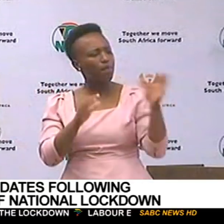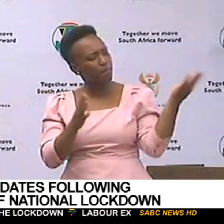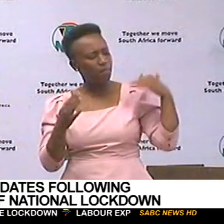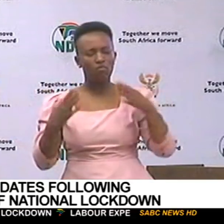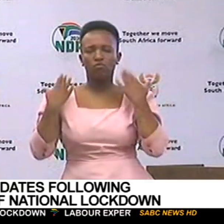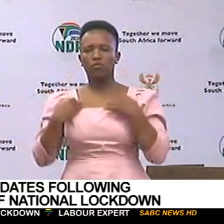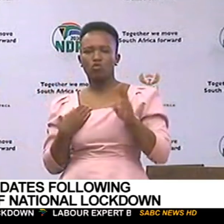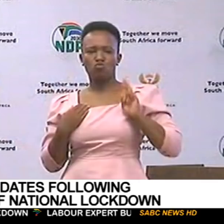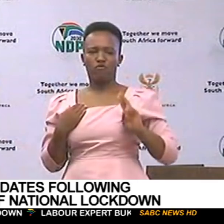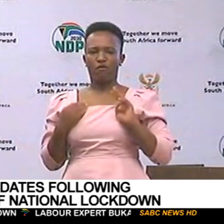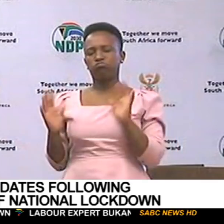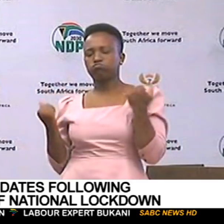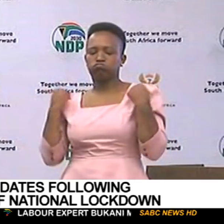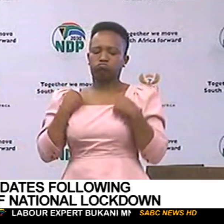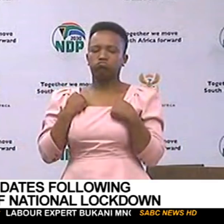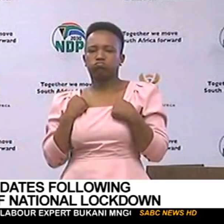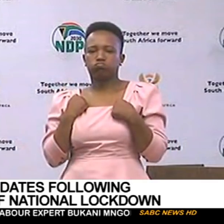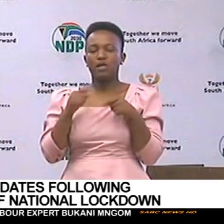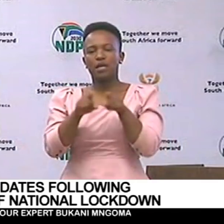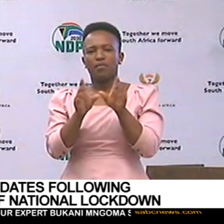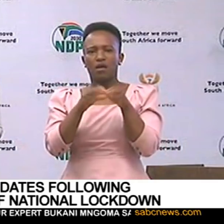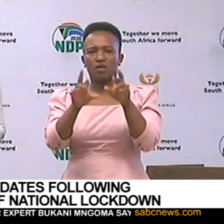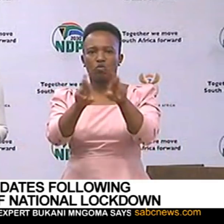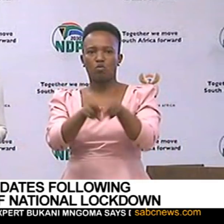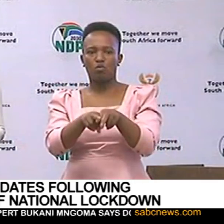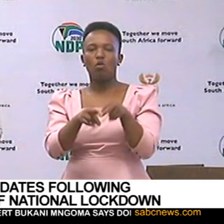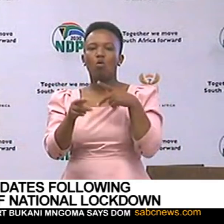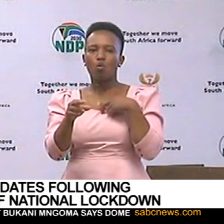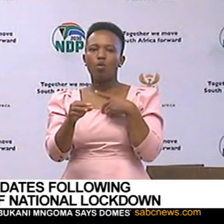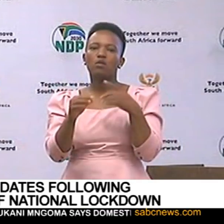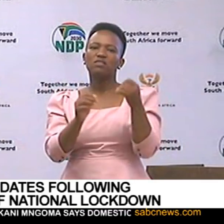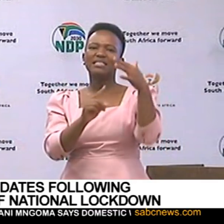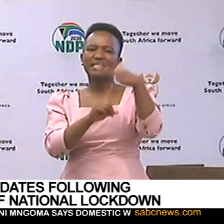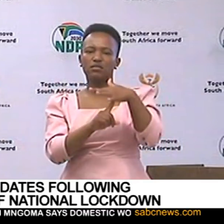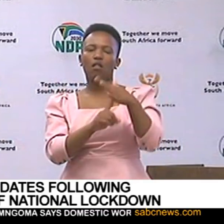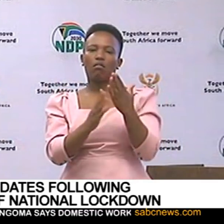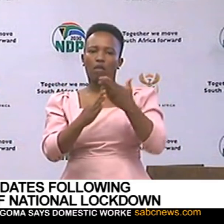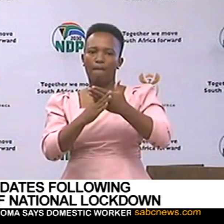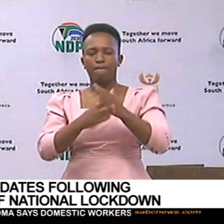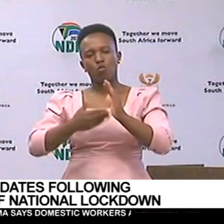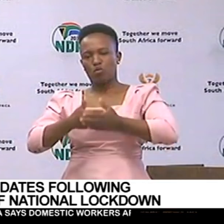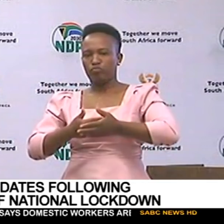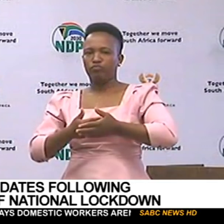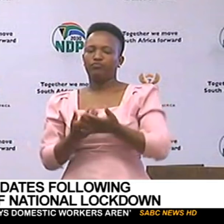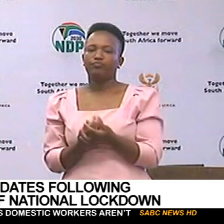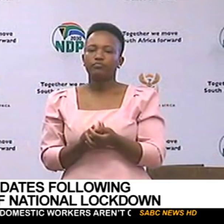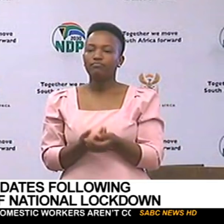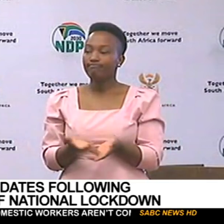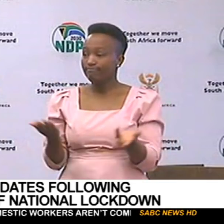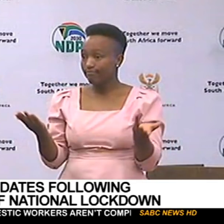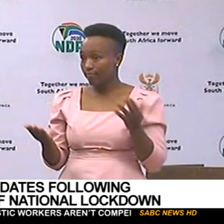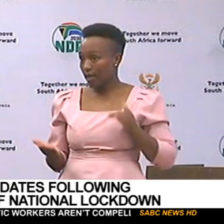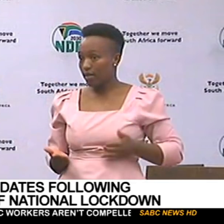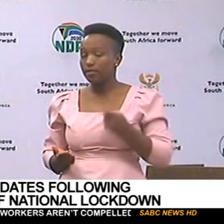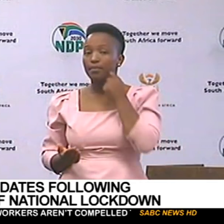their uniform like they will do in their classrooms. We're bridging the digital divide. Ladies and gentlemen,